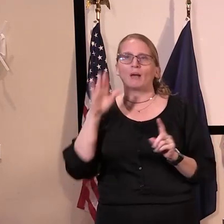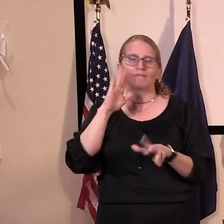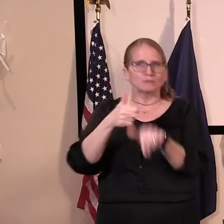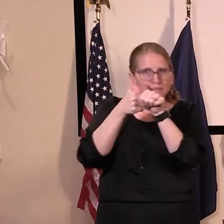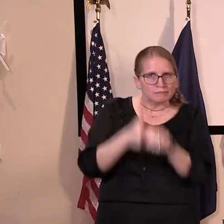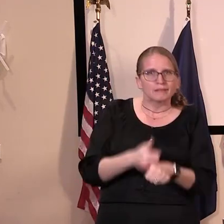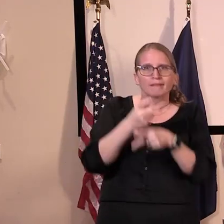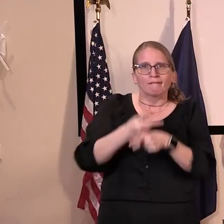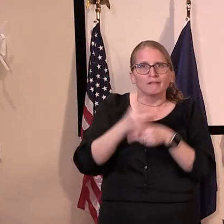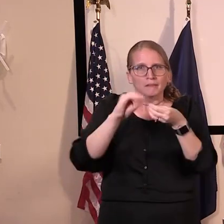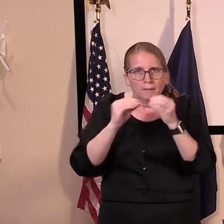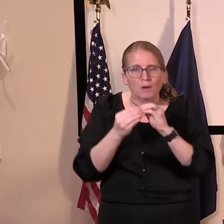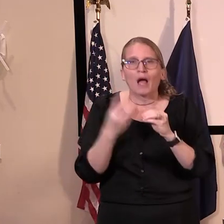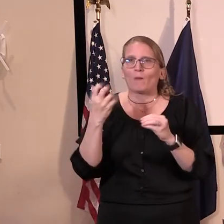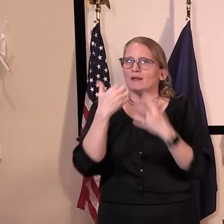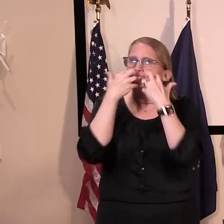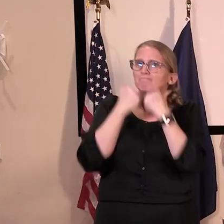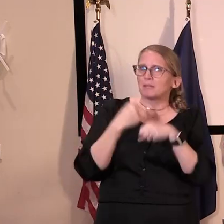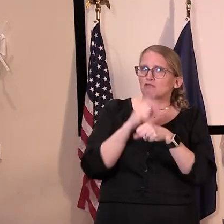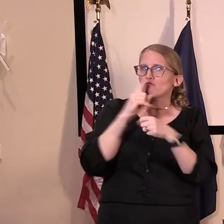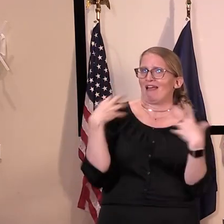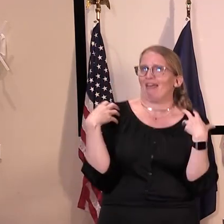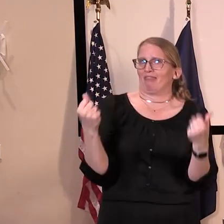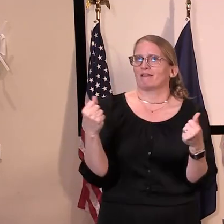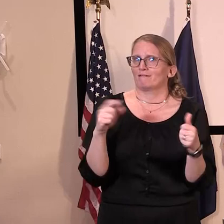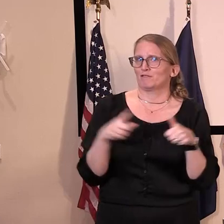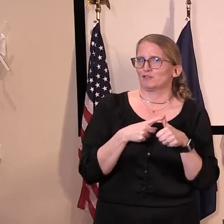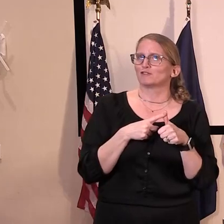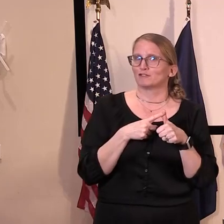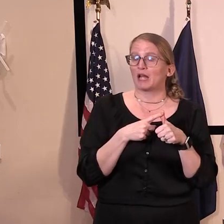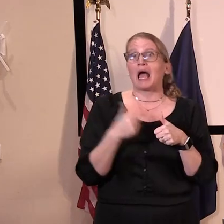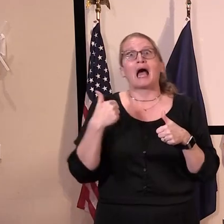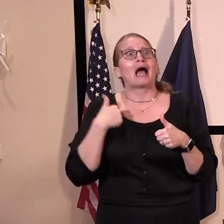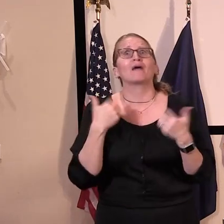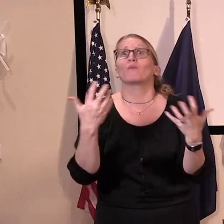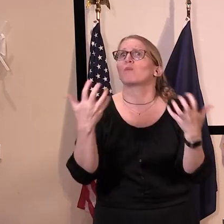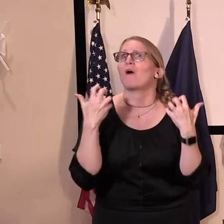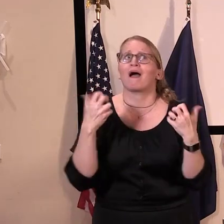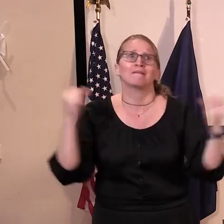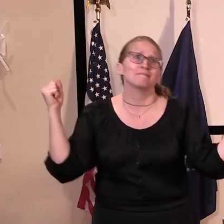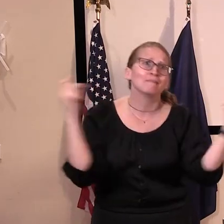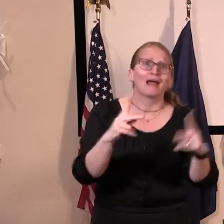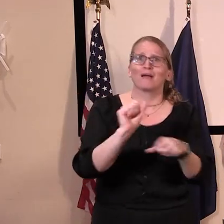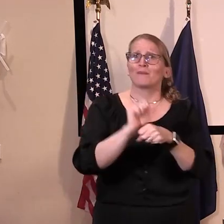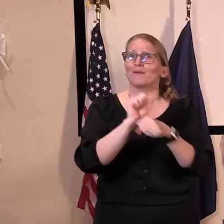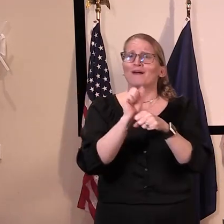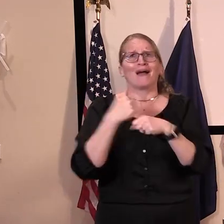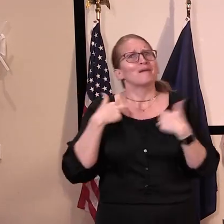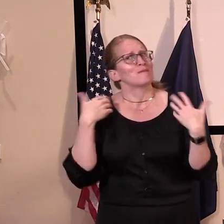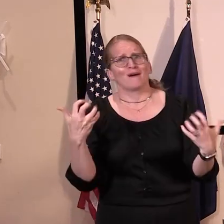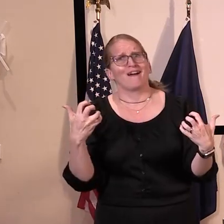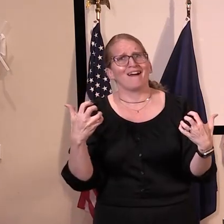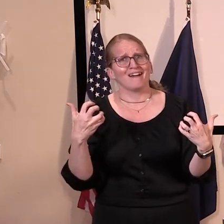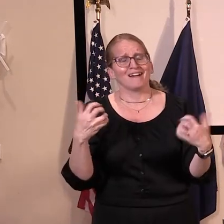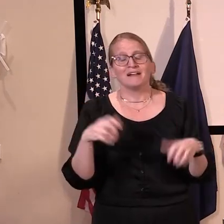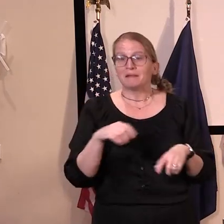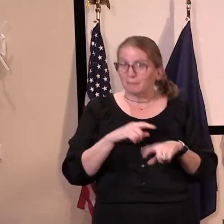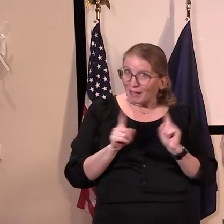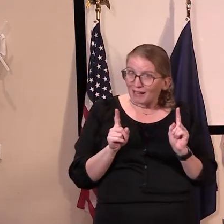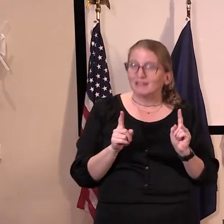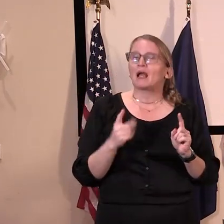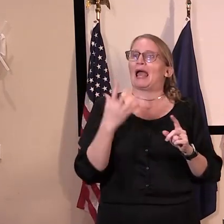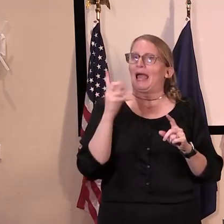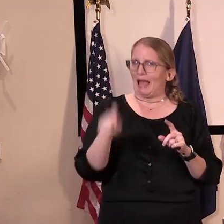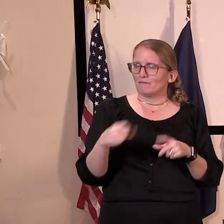priority. No one wants to get Vermont back to work more than me. But as we do, we must outsmart